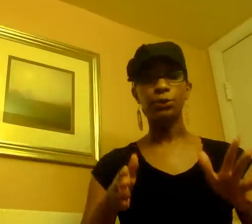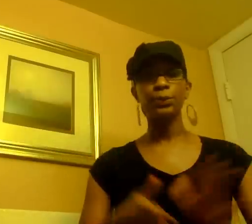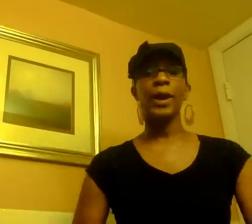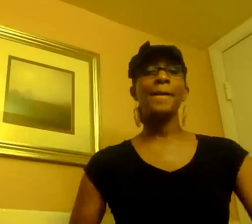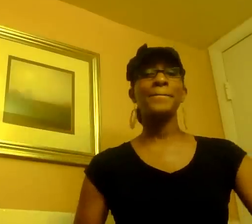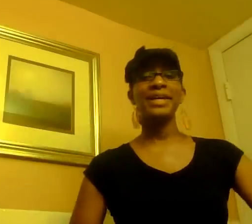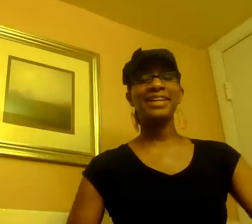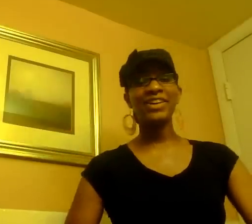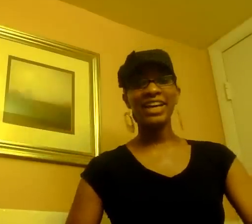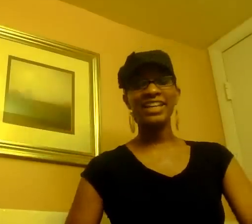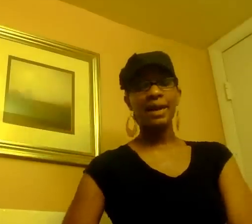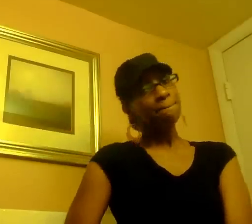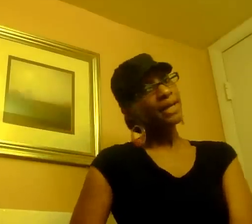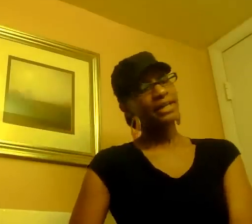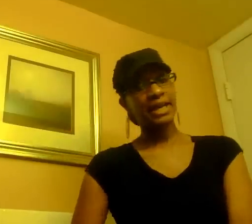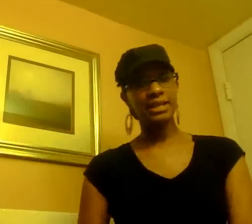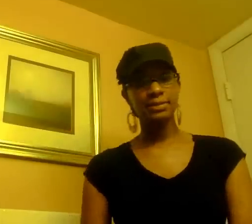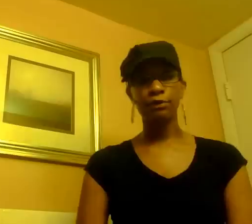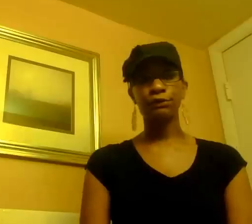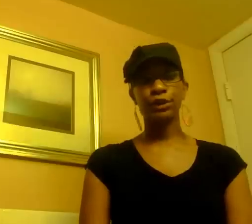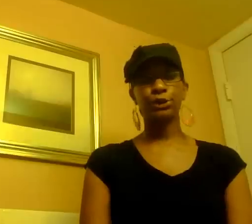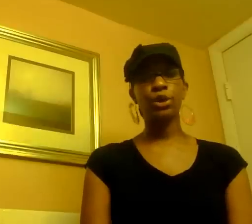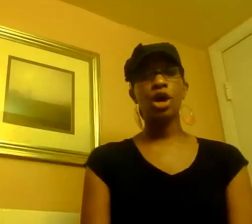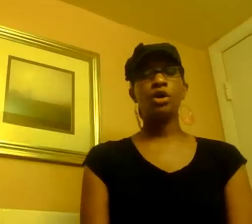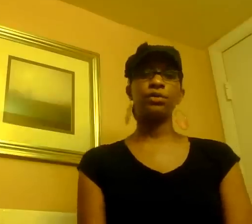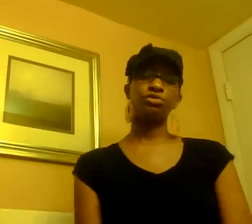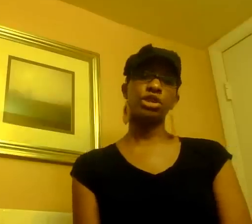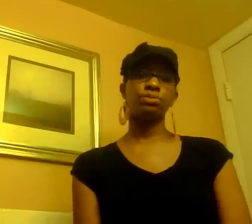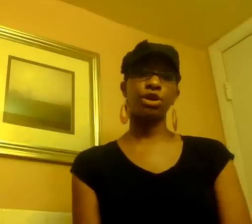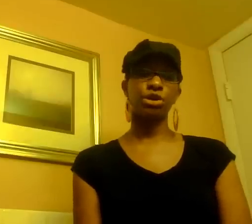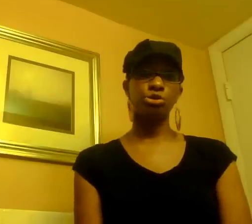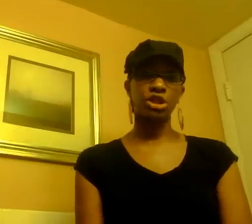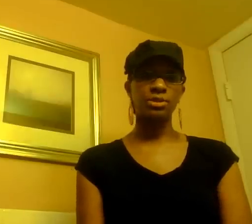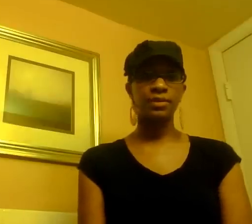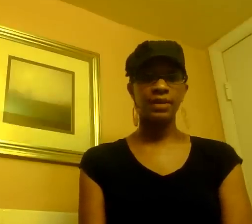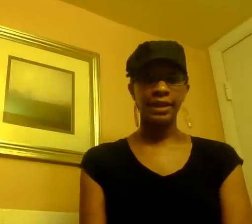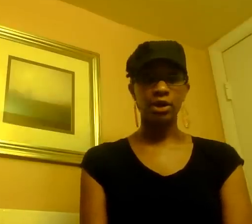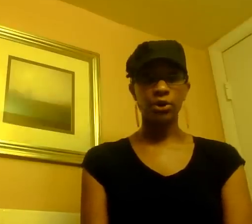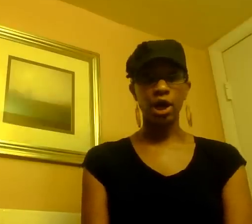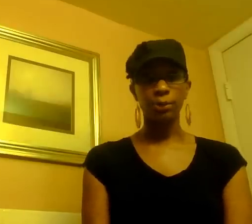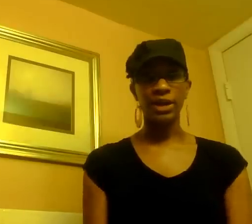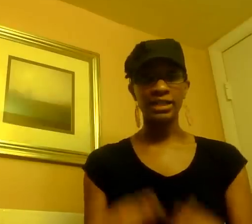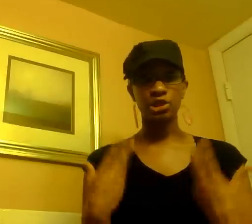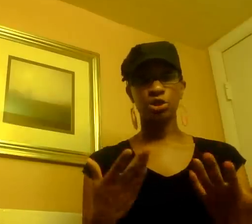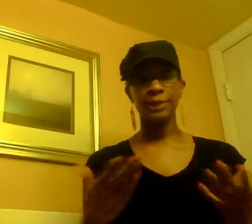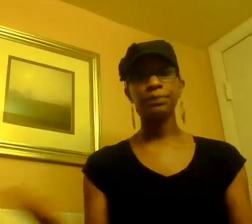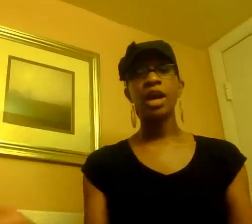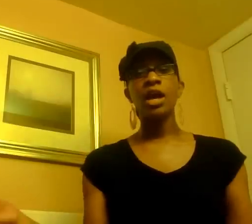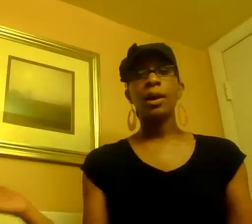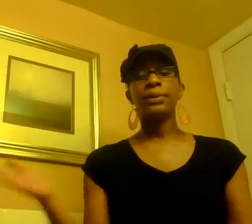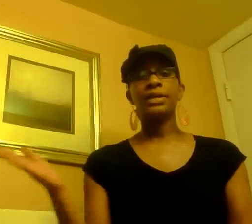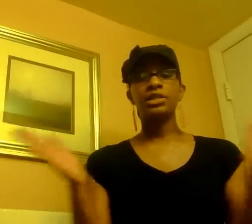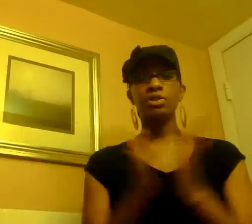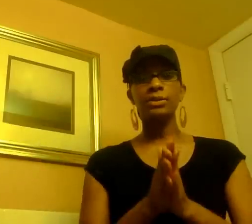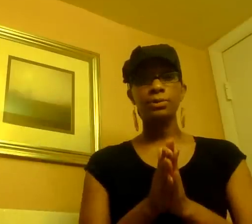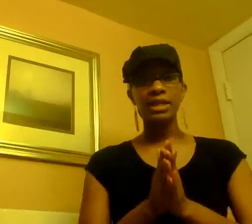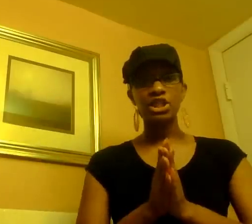but okay yep that is my review for the chris brown don't judge me video i hope you guys enjoy it please subscribe to my